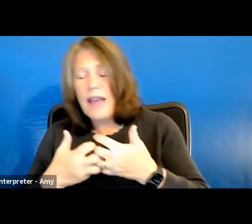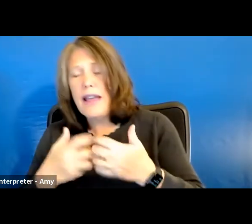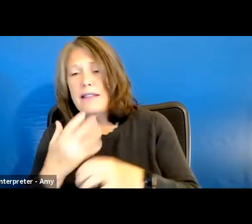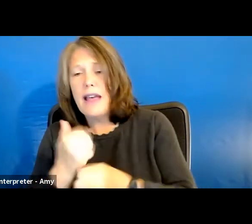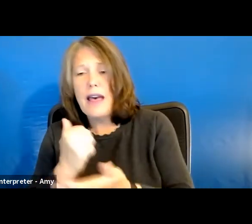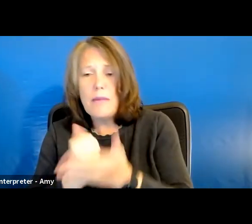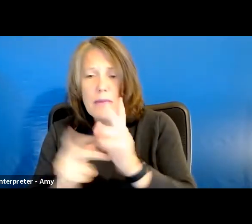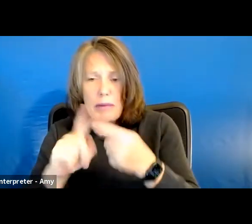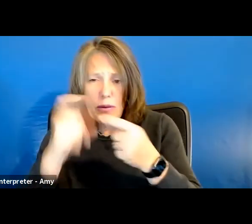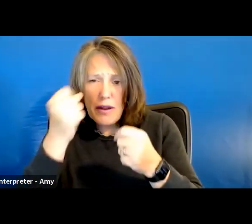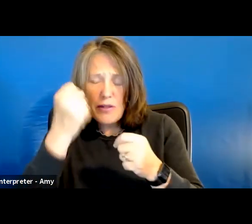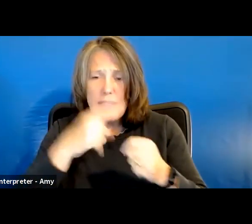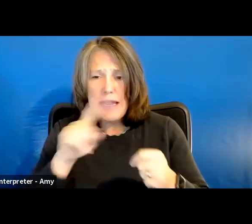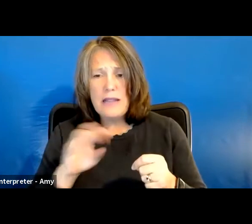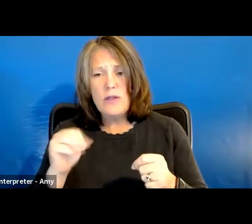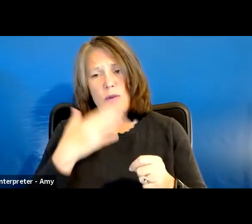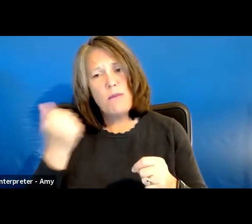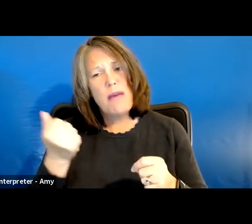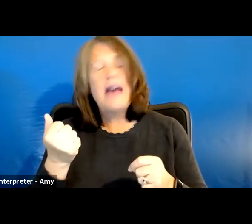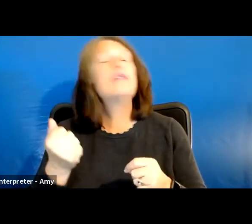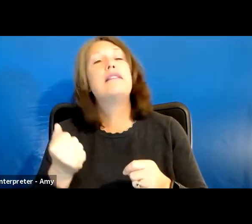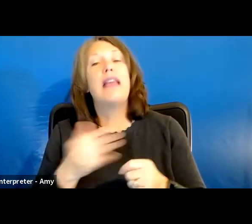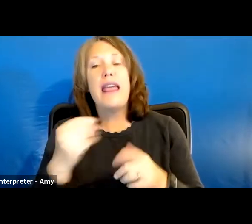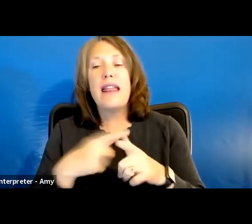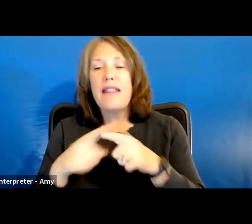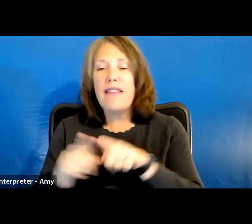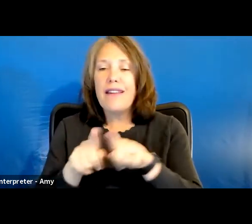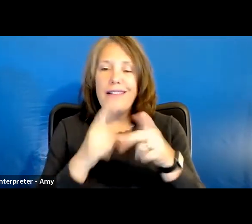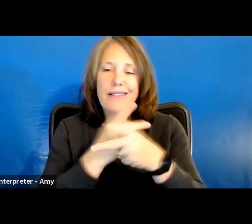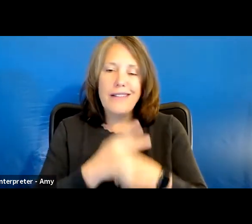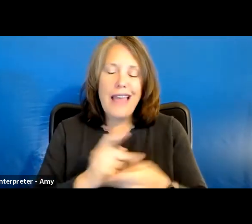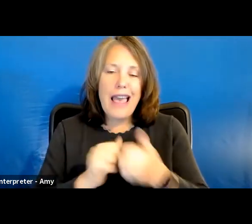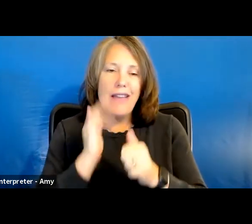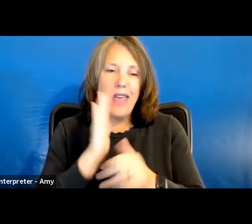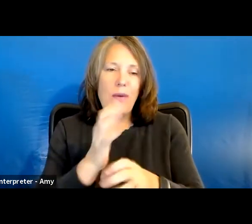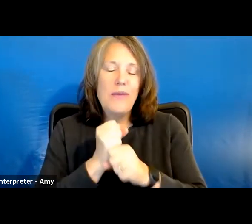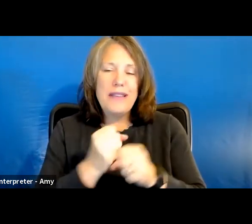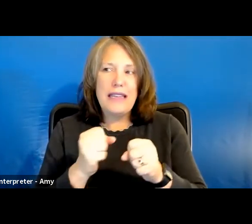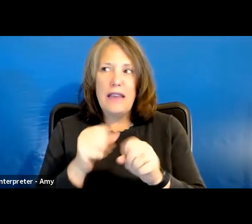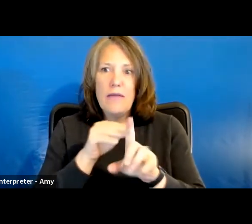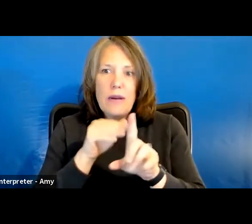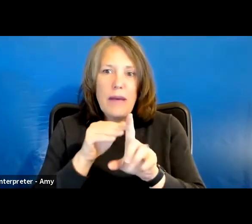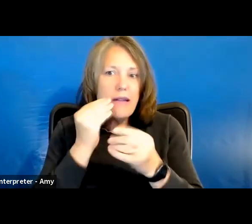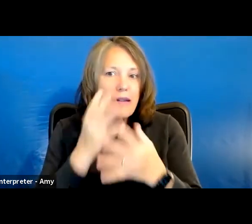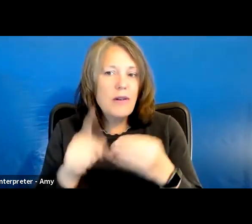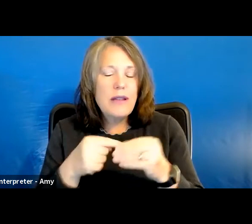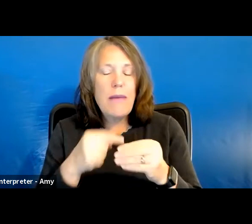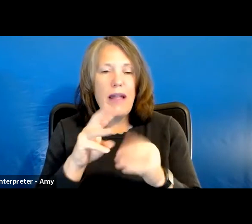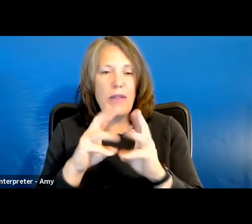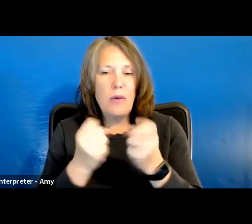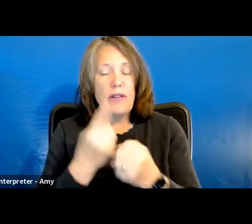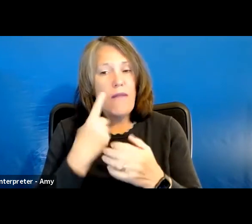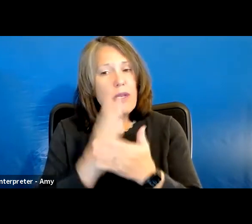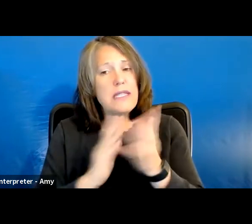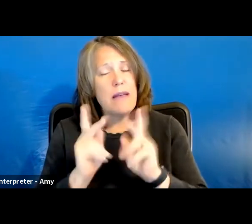Zoom best and what works best for them. And then also figuring out how they'll receive reminders about the workshop. So for some